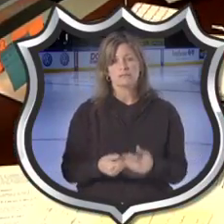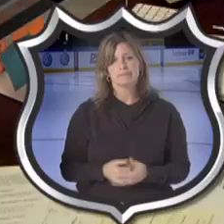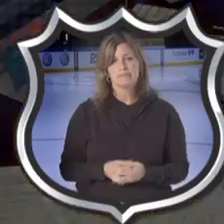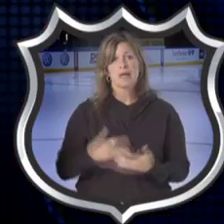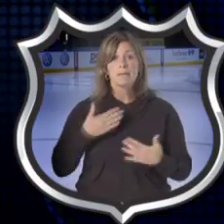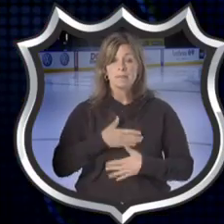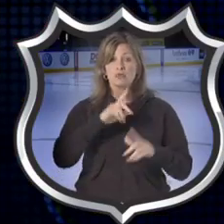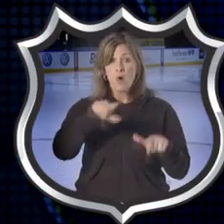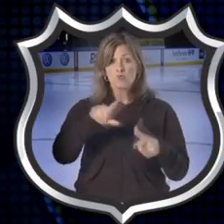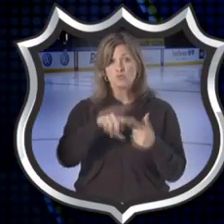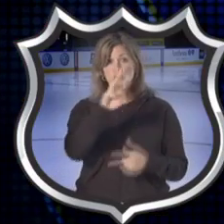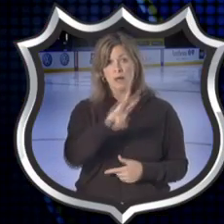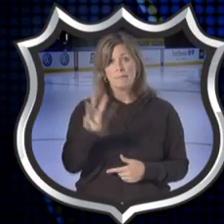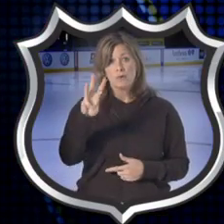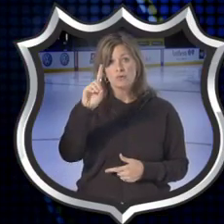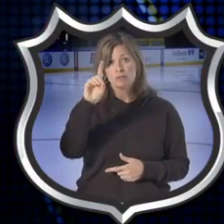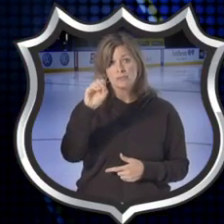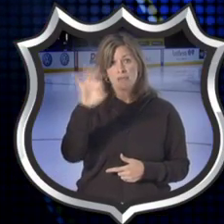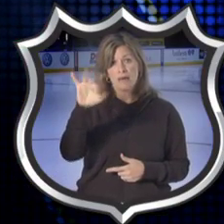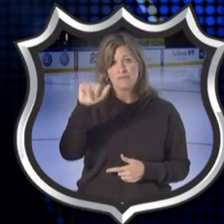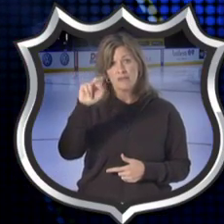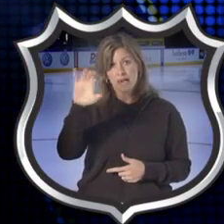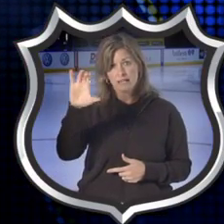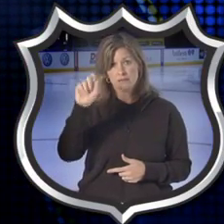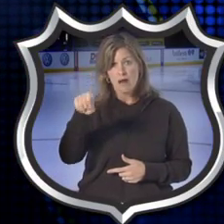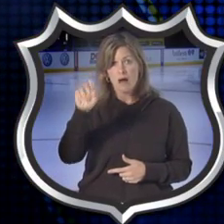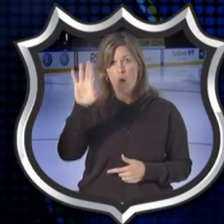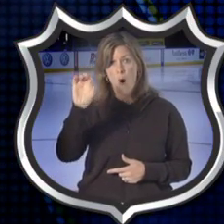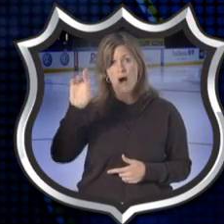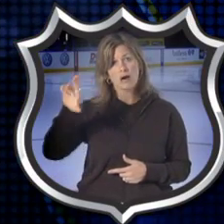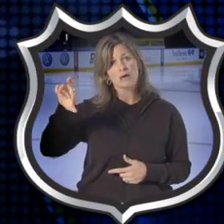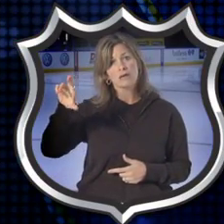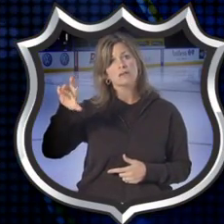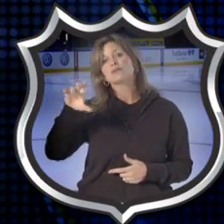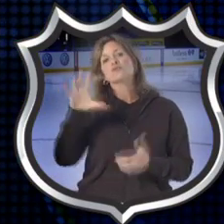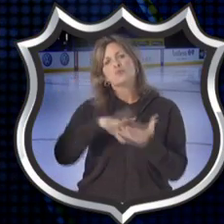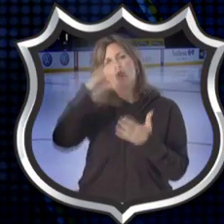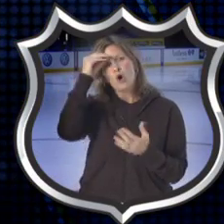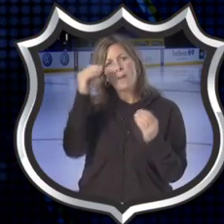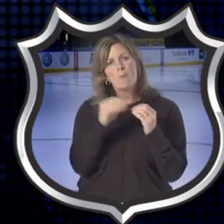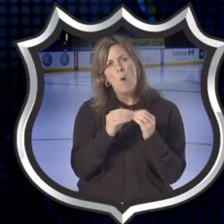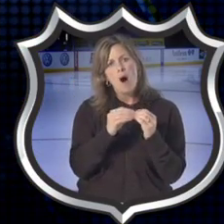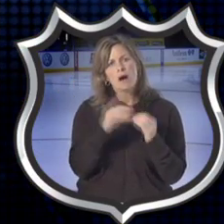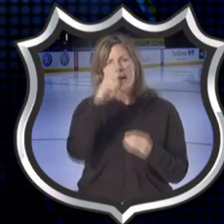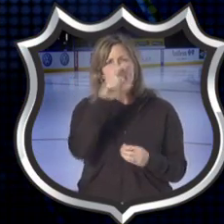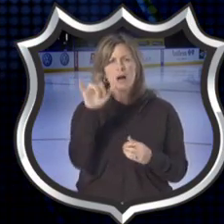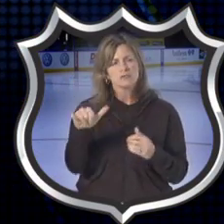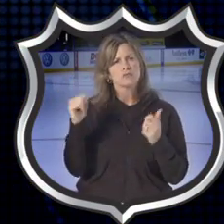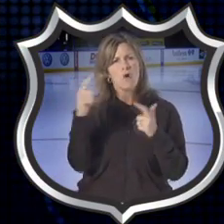Please go to www.deafinc.org to learn more, because it's all about communication.